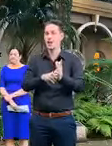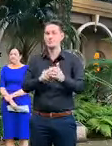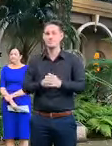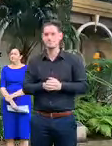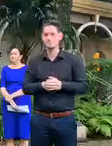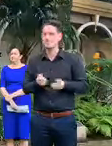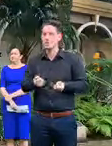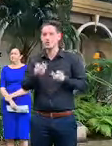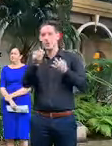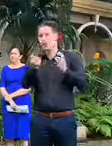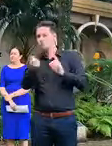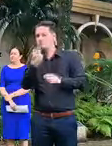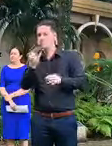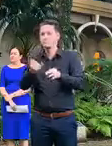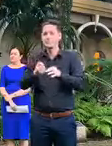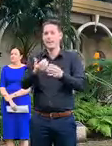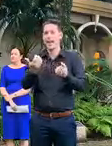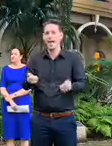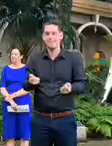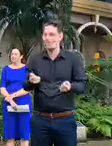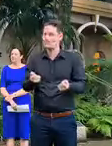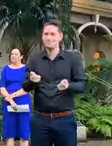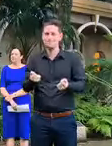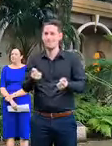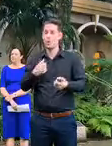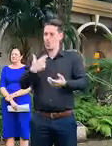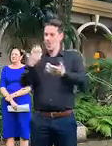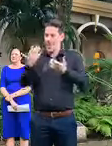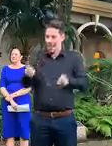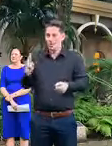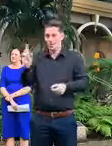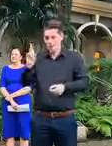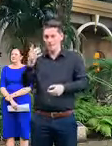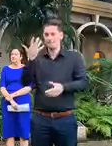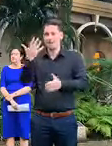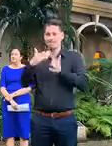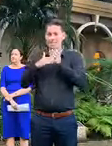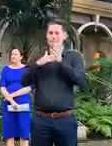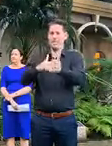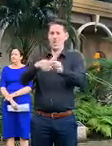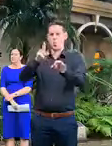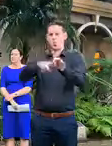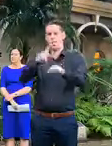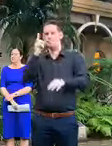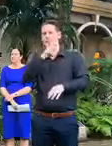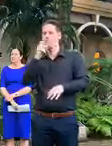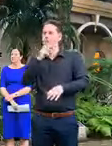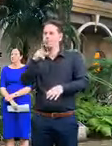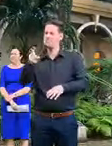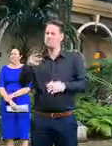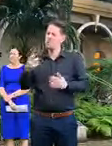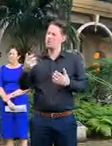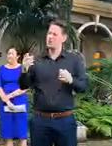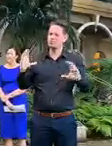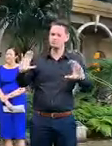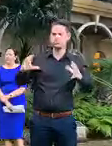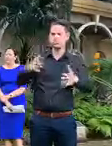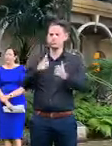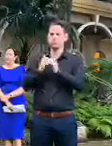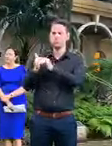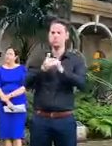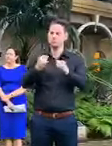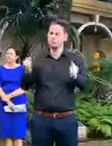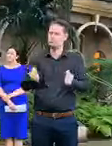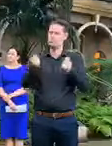therapeutics. But what we do have is five million Queenslanders who always come together and work together.